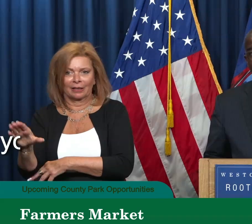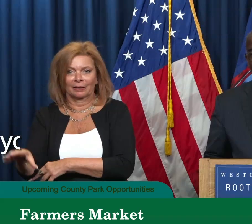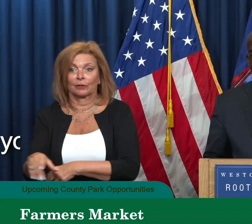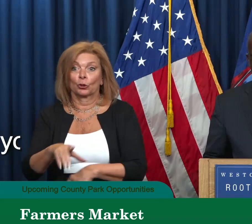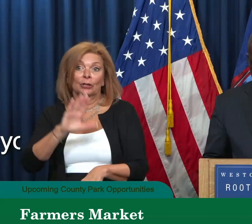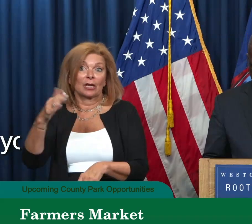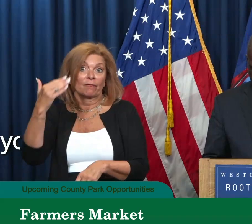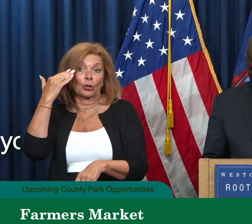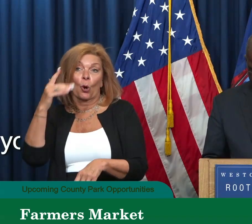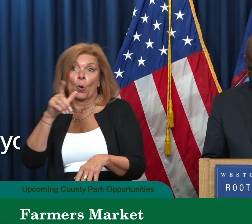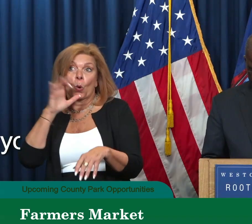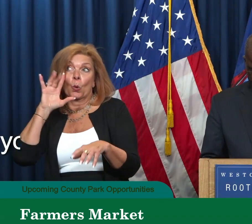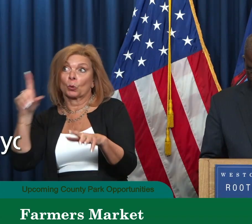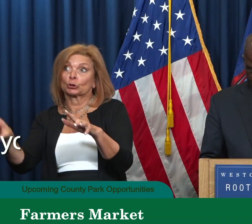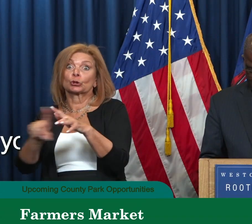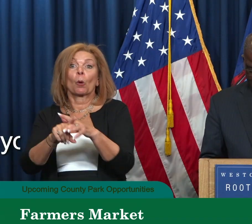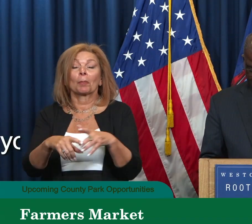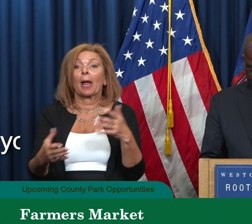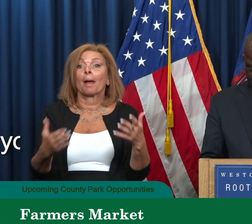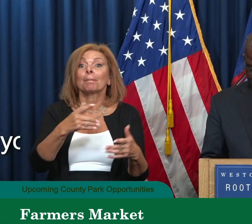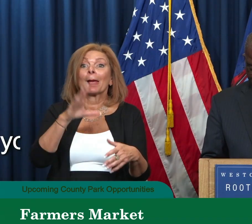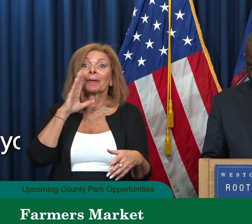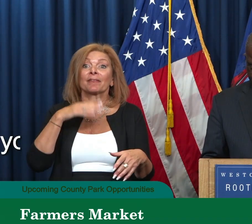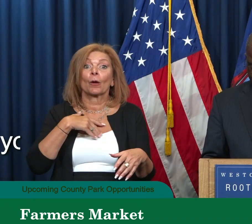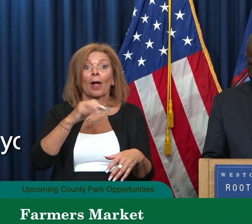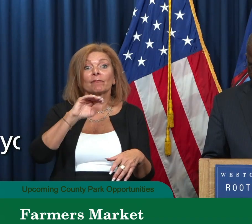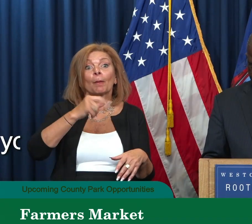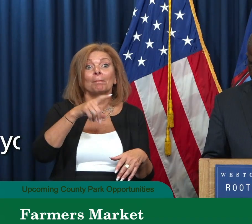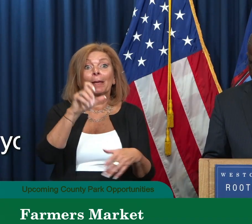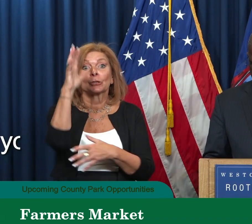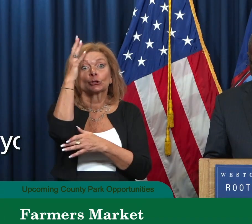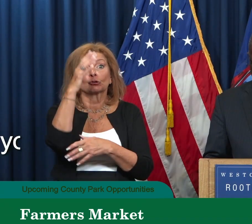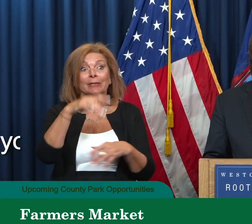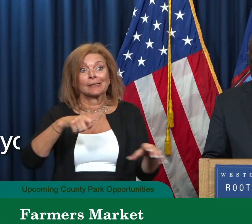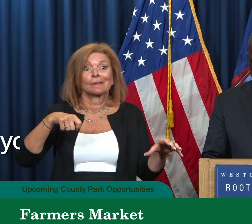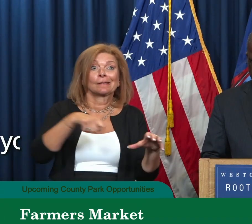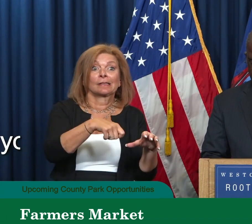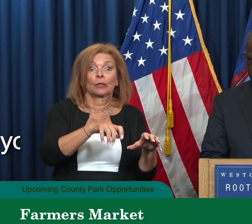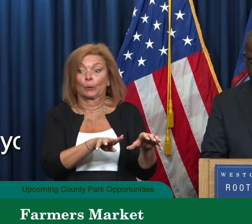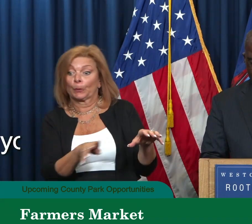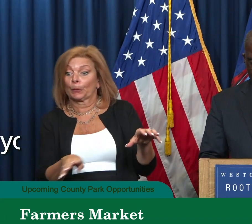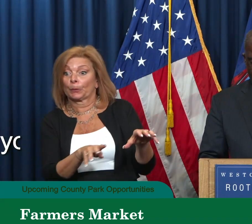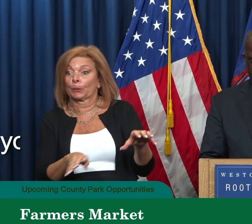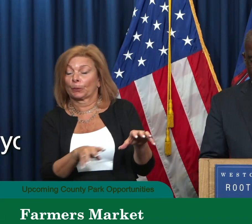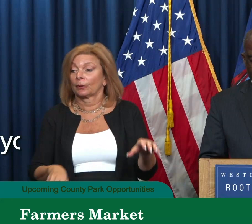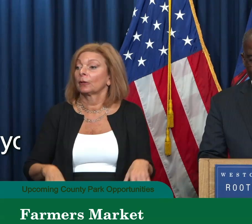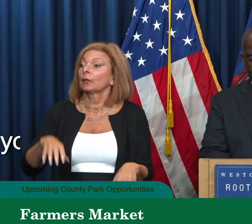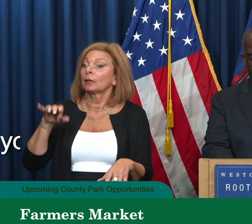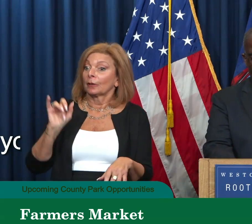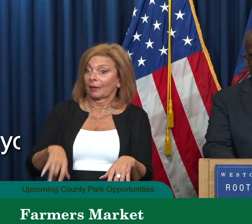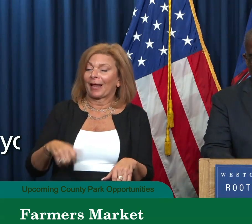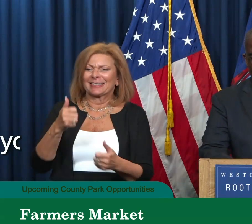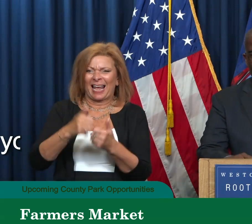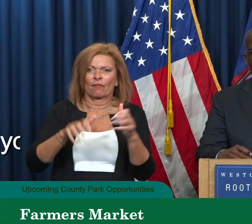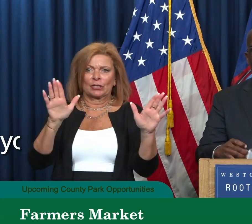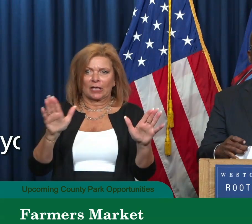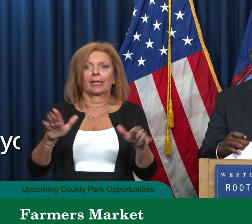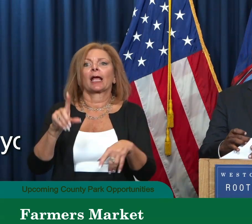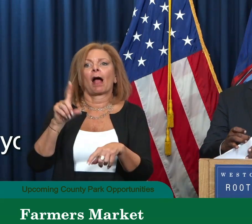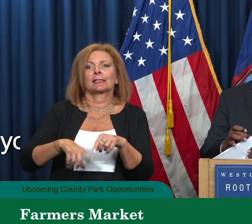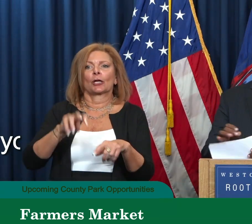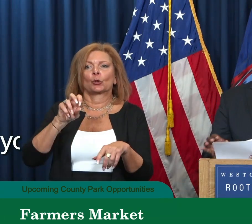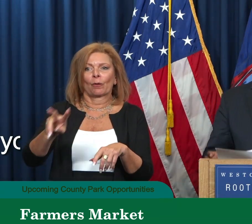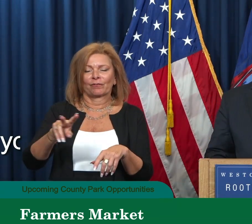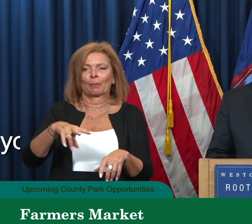of maple out of the trees as well. And again, that's every Sunday until November 17th. And certainly we have our